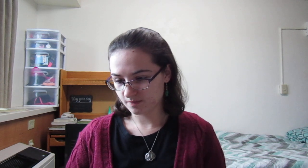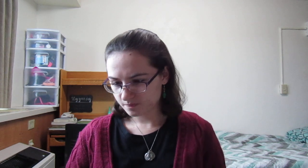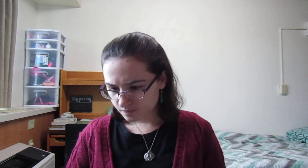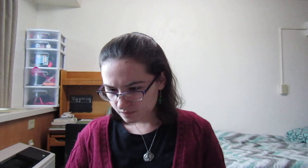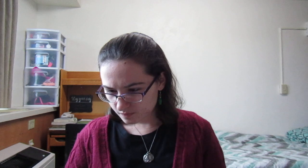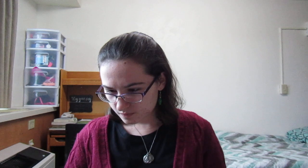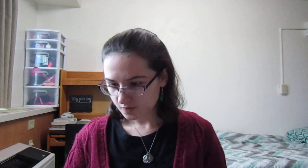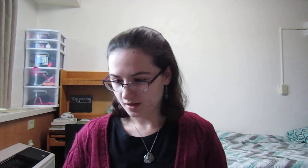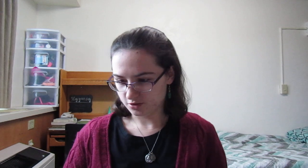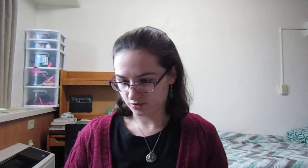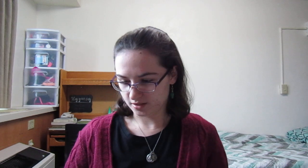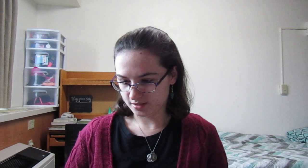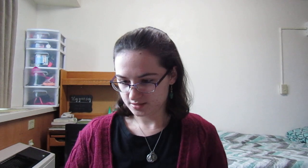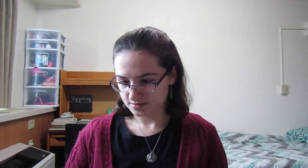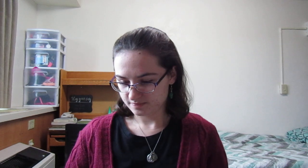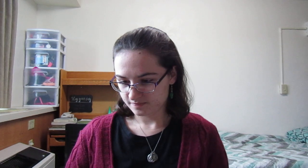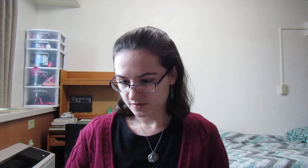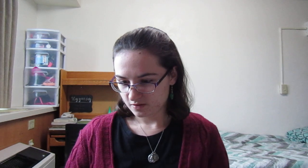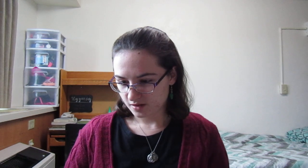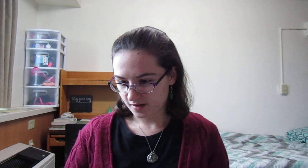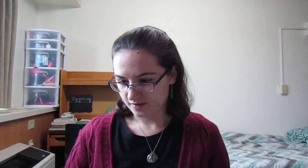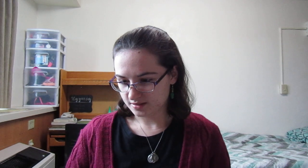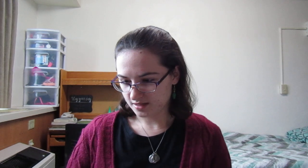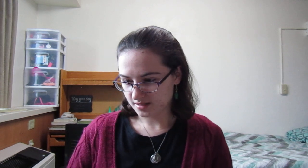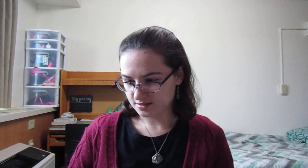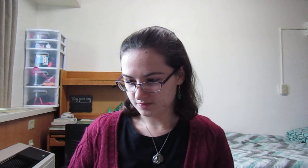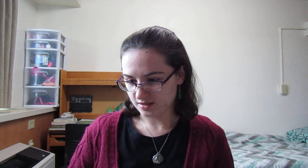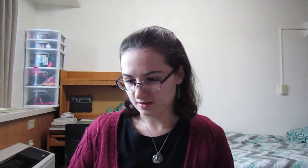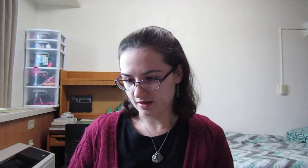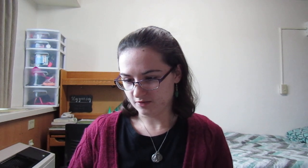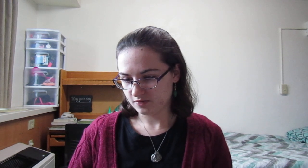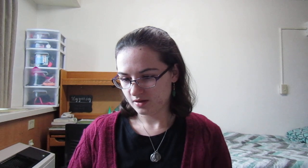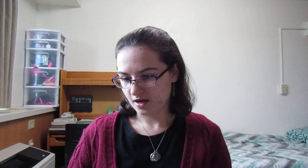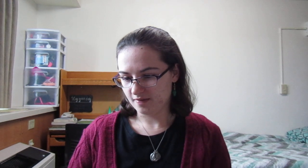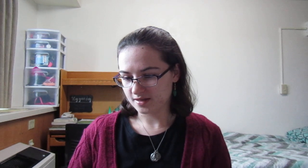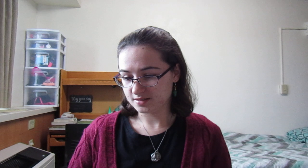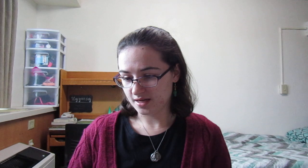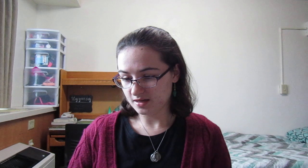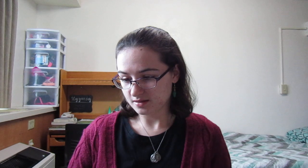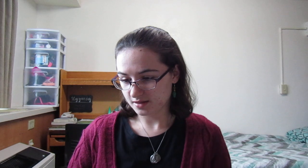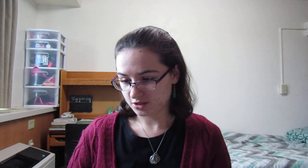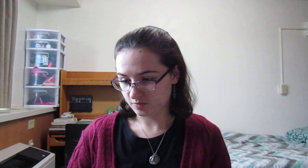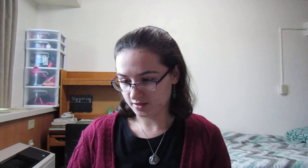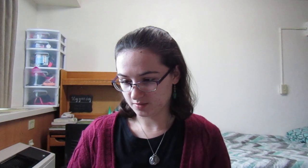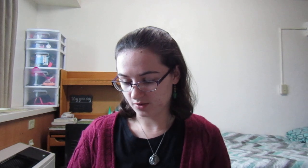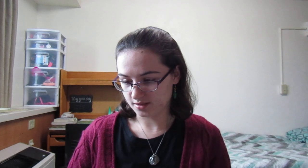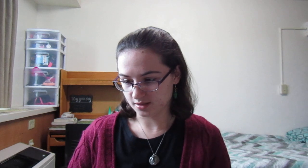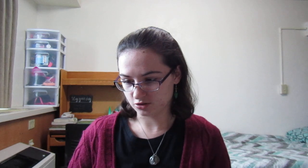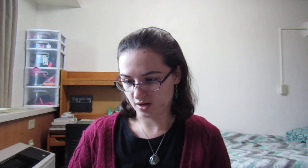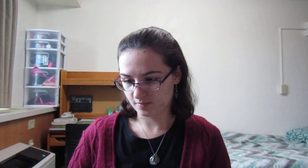and drunkenness, and the anxieties of daily life, and that day catch you by surprise like a trap.